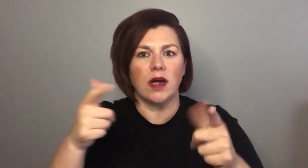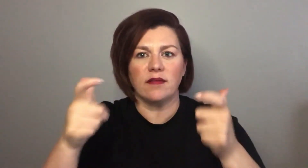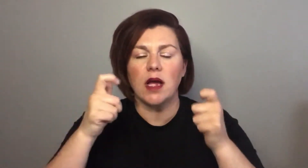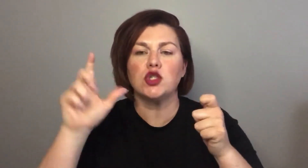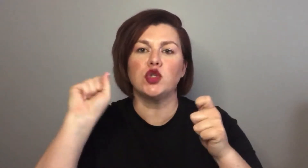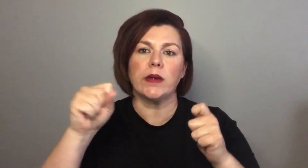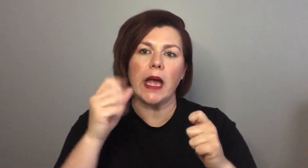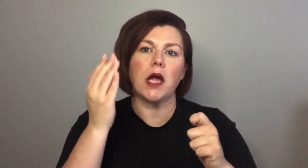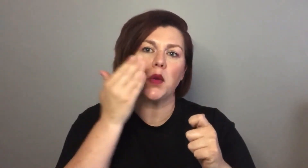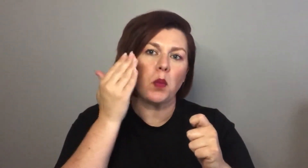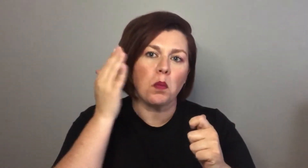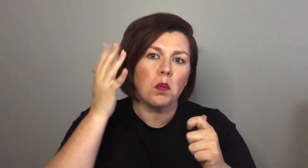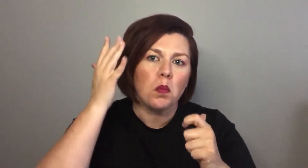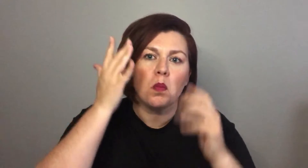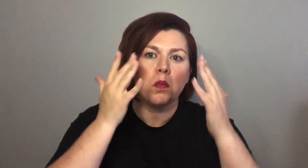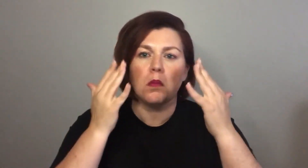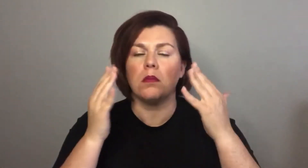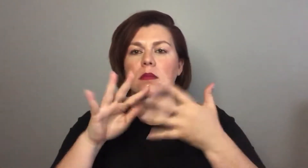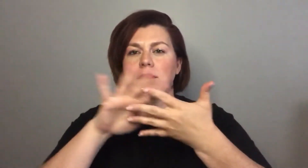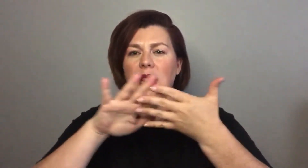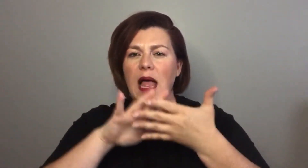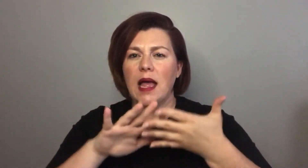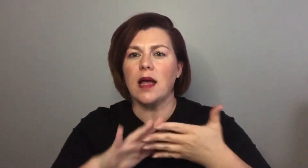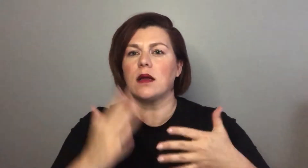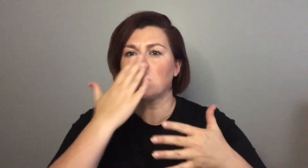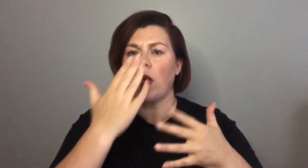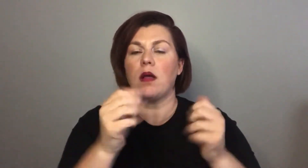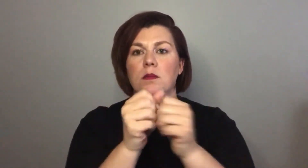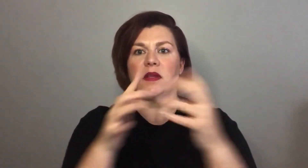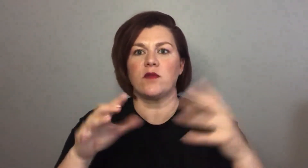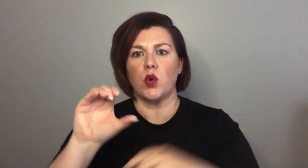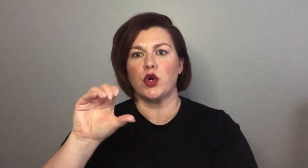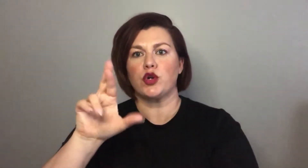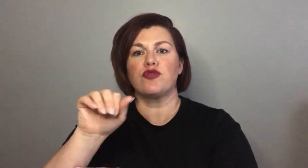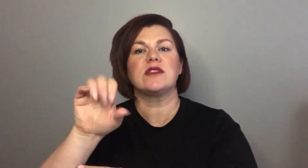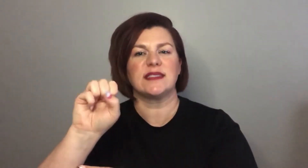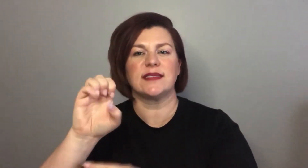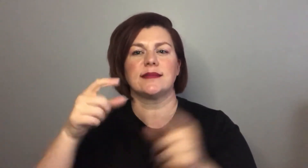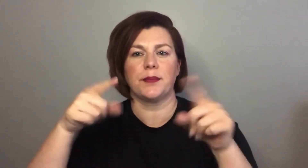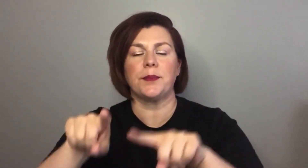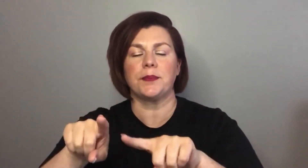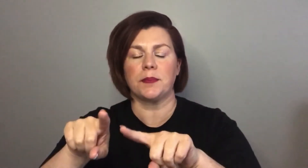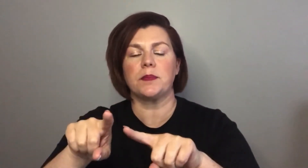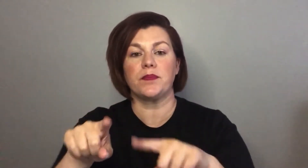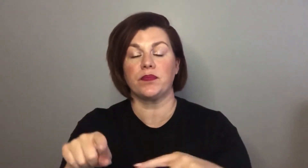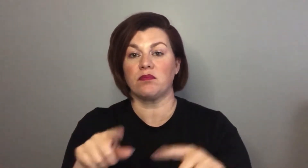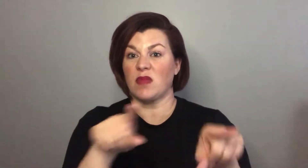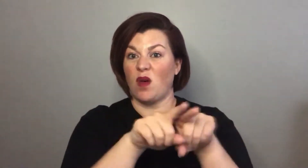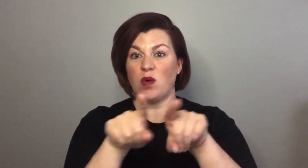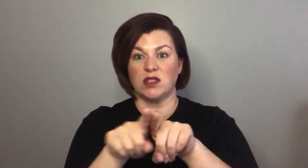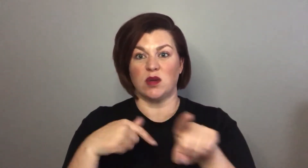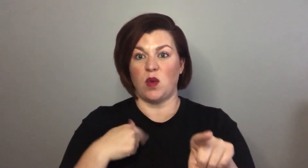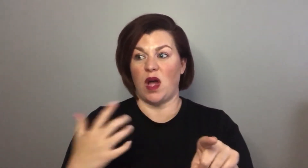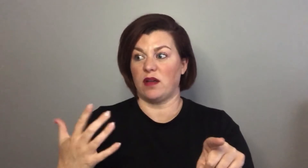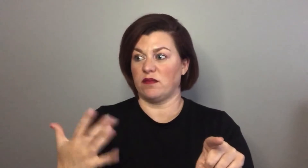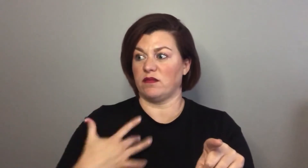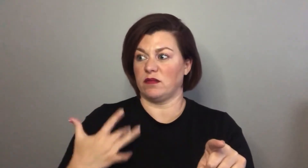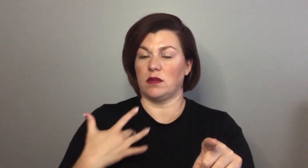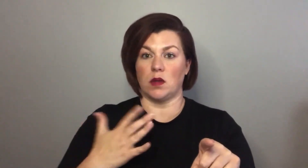skin and it doesn't dry quickly so you can manipulate it you know on your eyes and put it where you want it before it dries down